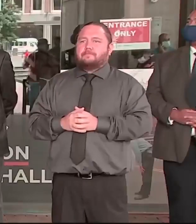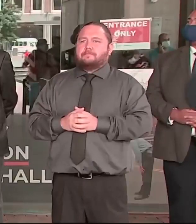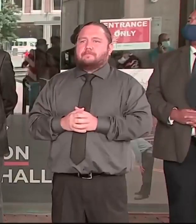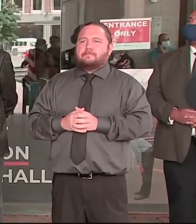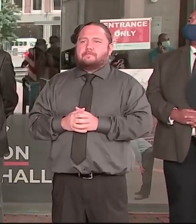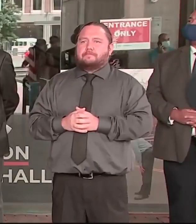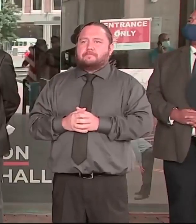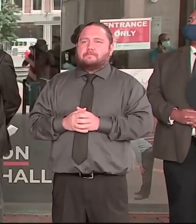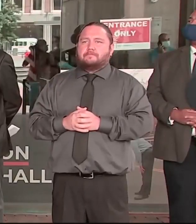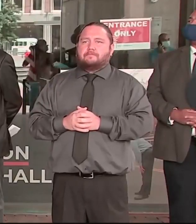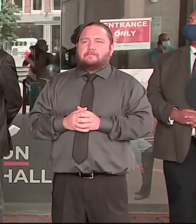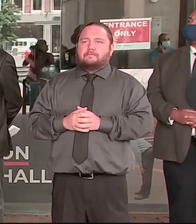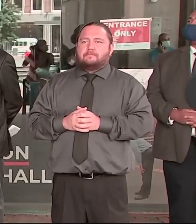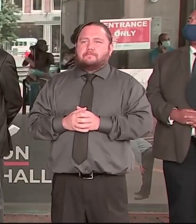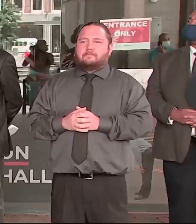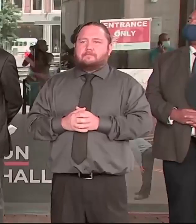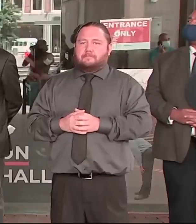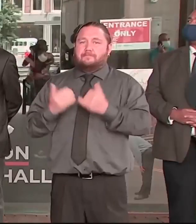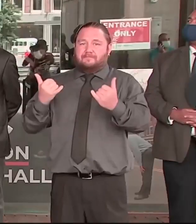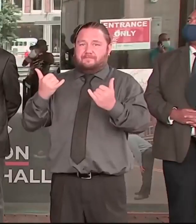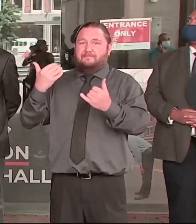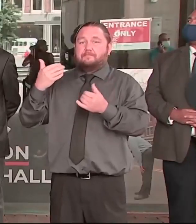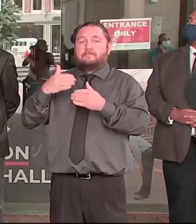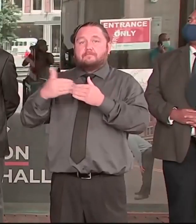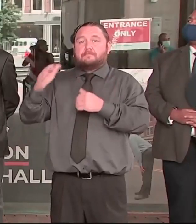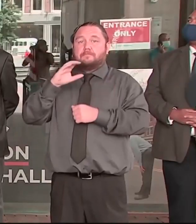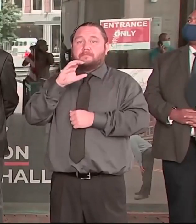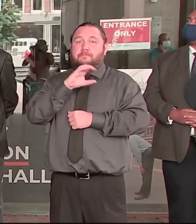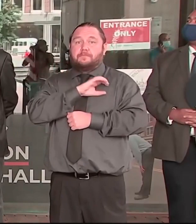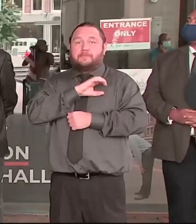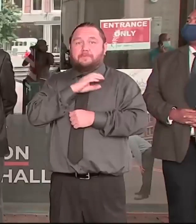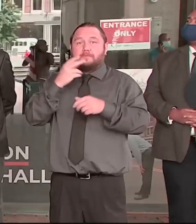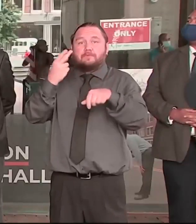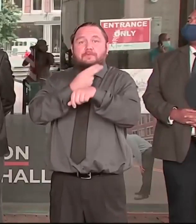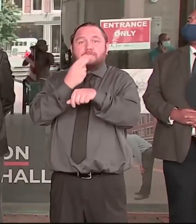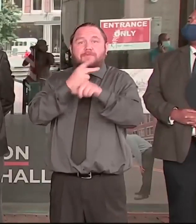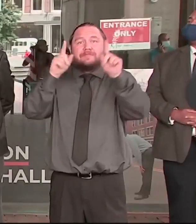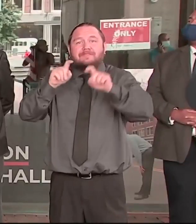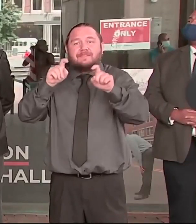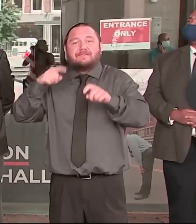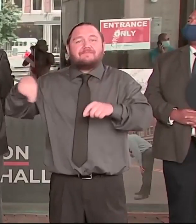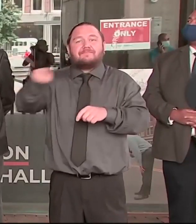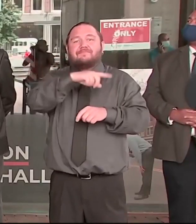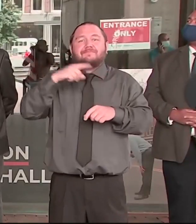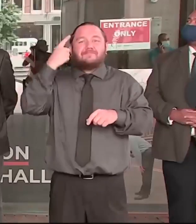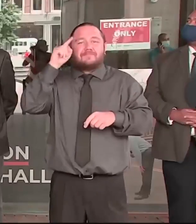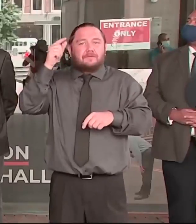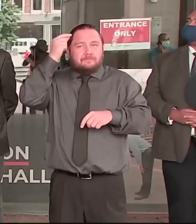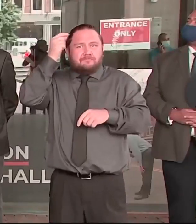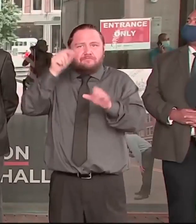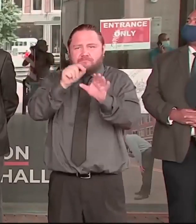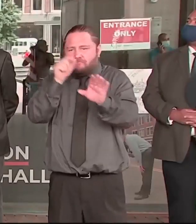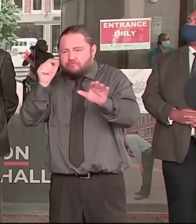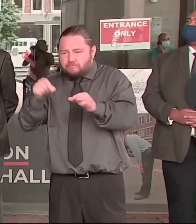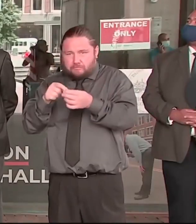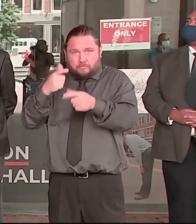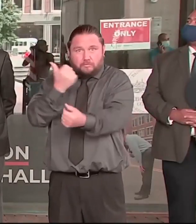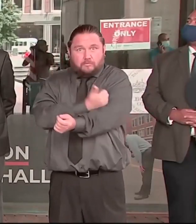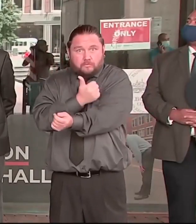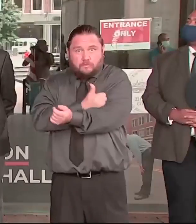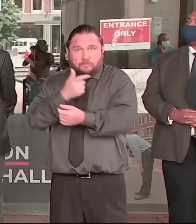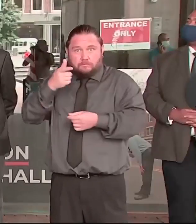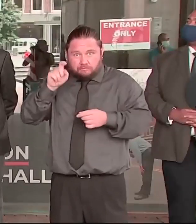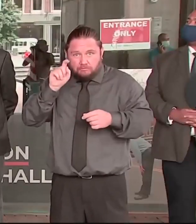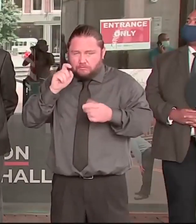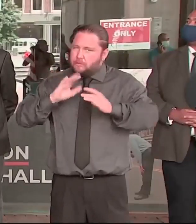officers or recruits. I want to thank the police unions in their partnership in this decision that we're able to